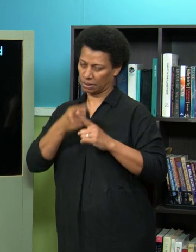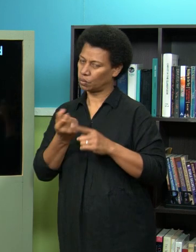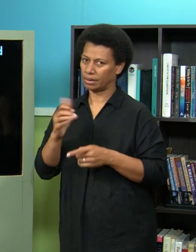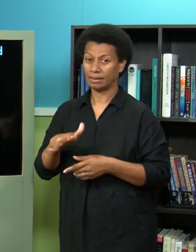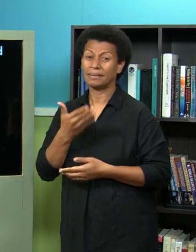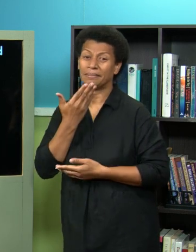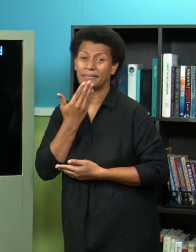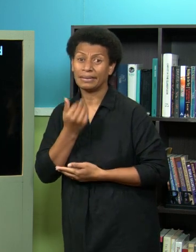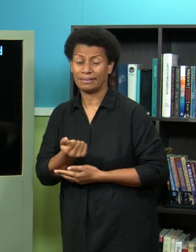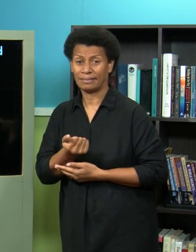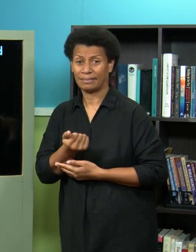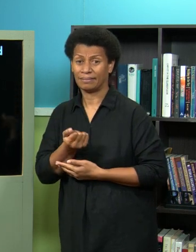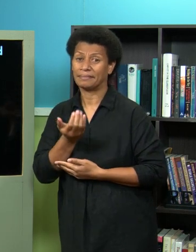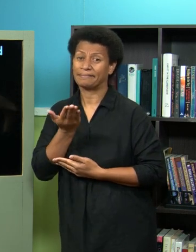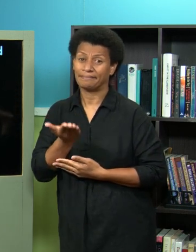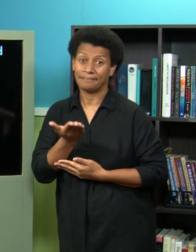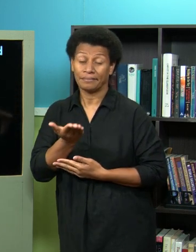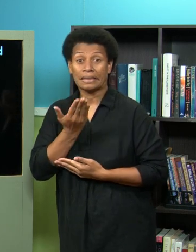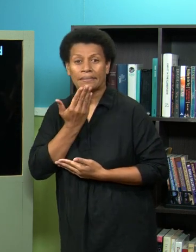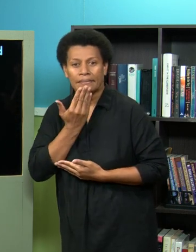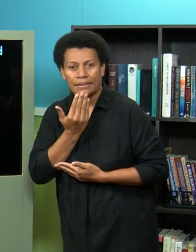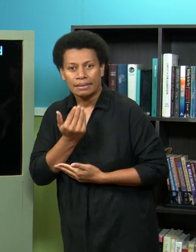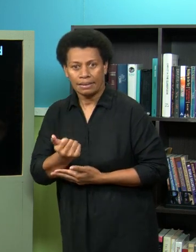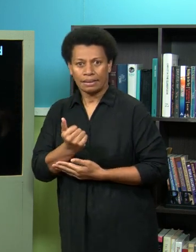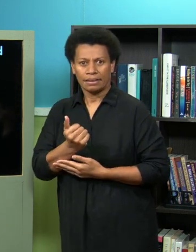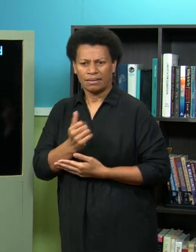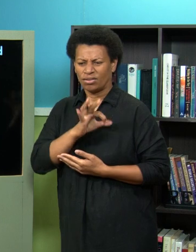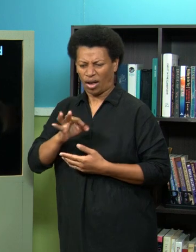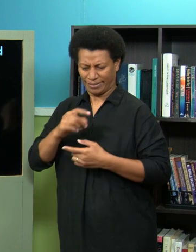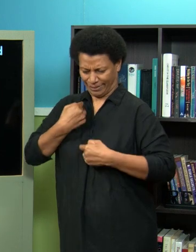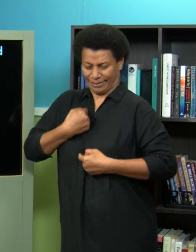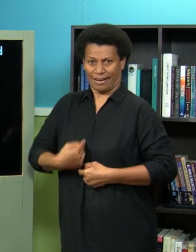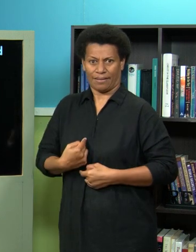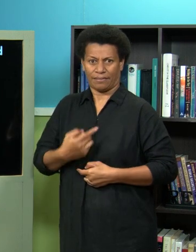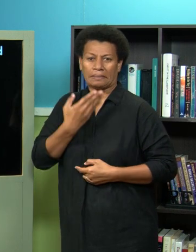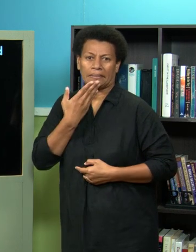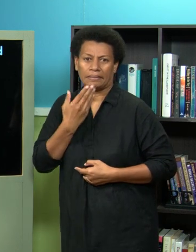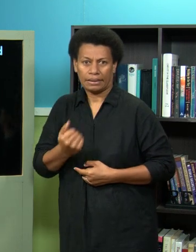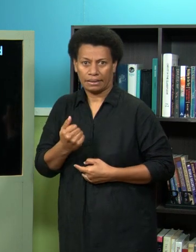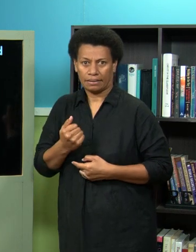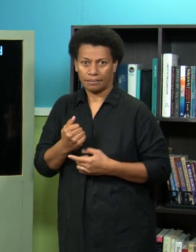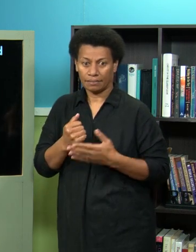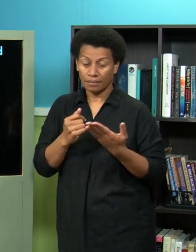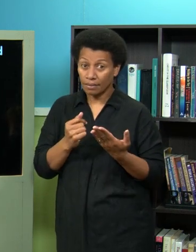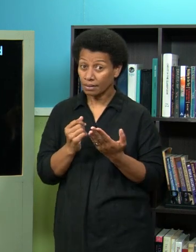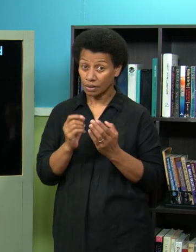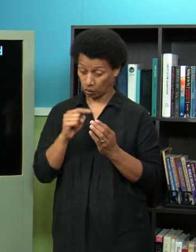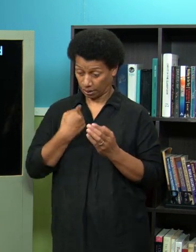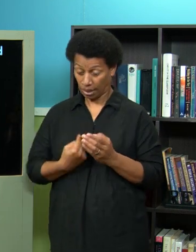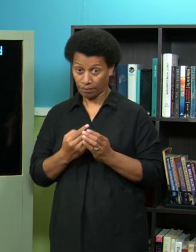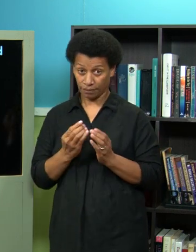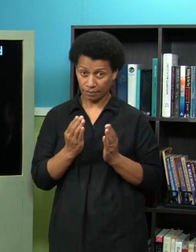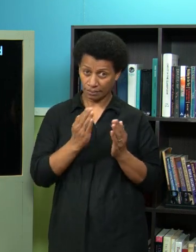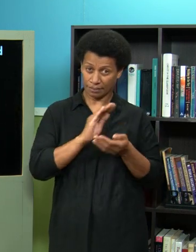this you need to do this for everyone not just for yourself or your family but when you isolate yourself when you take